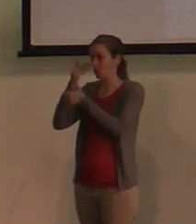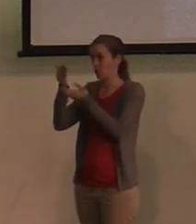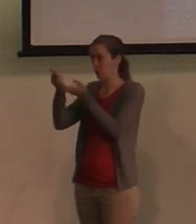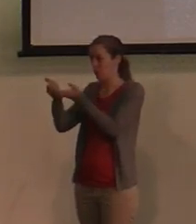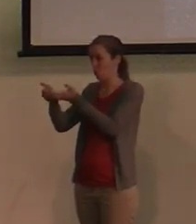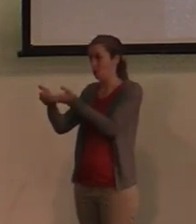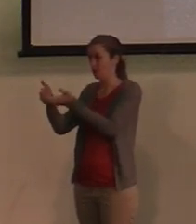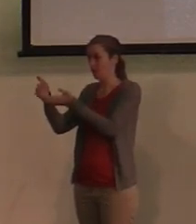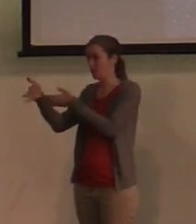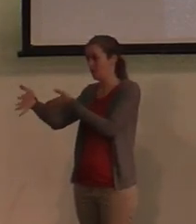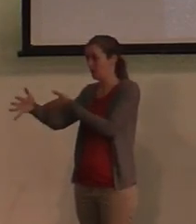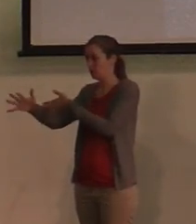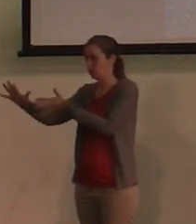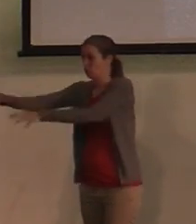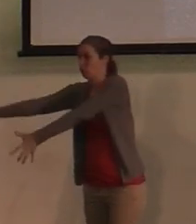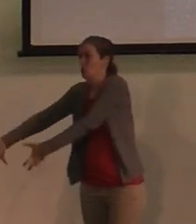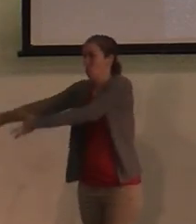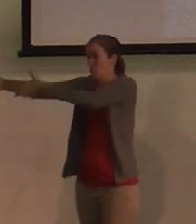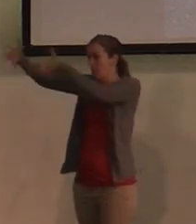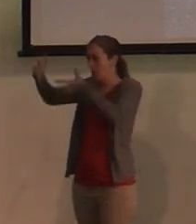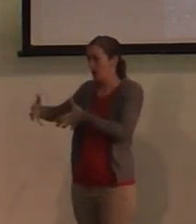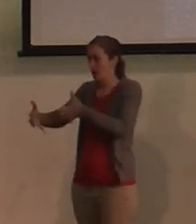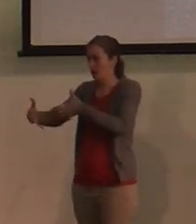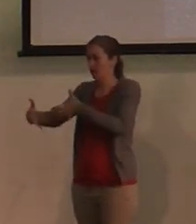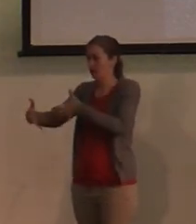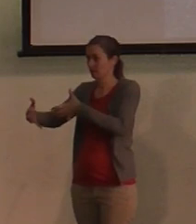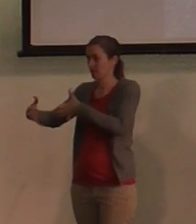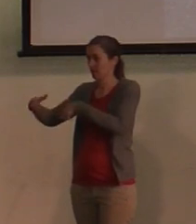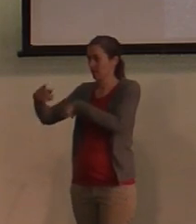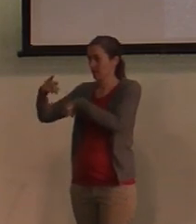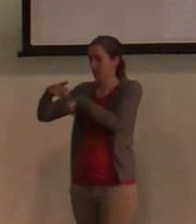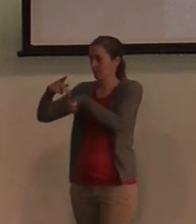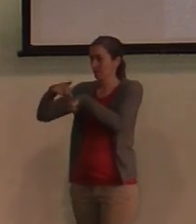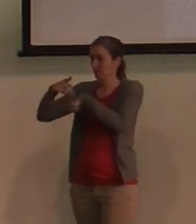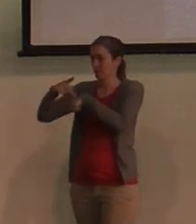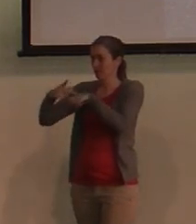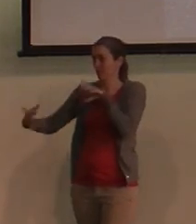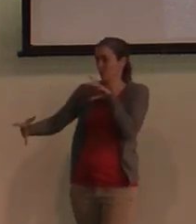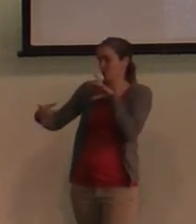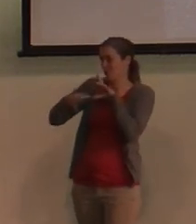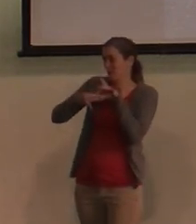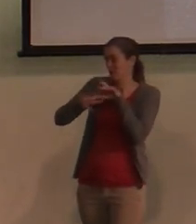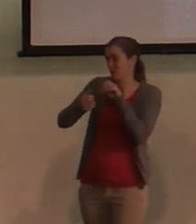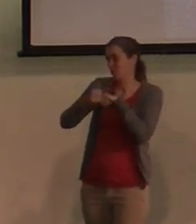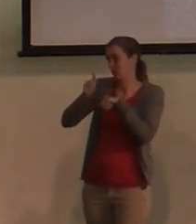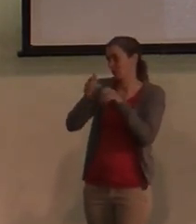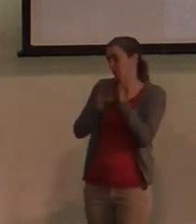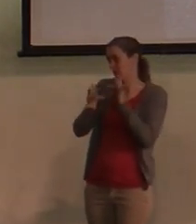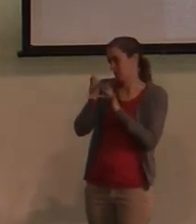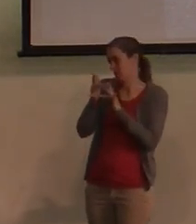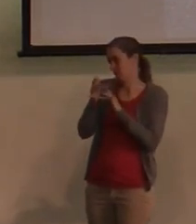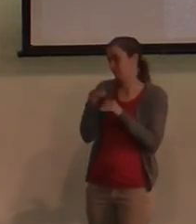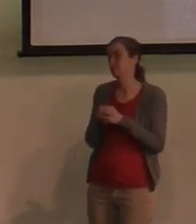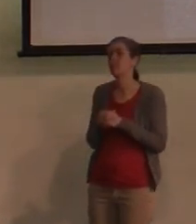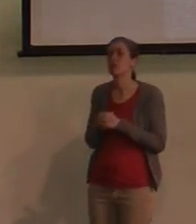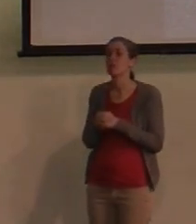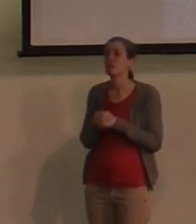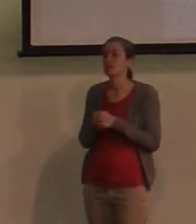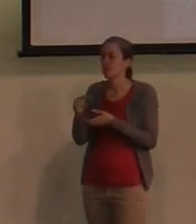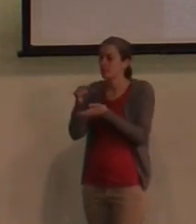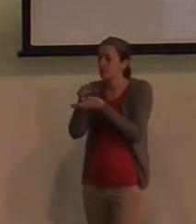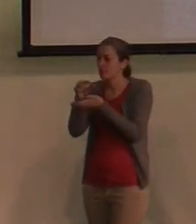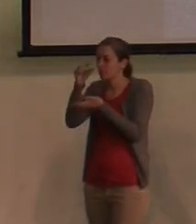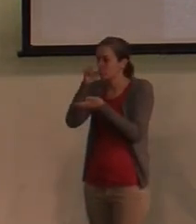And just for me, it was just interesting. Some of the things that were pointed out that even whenever you look at the Greek text, that